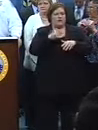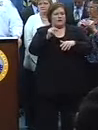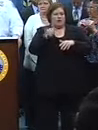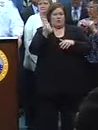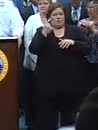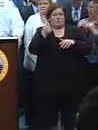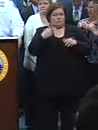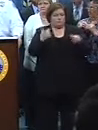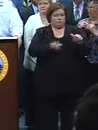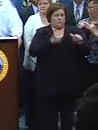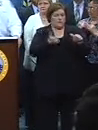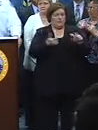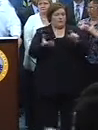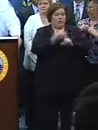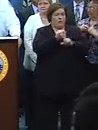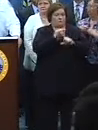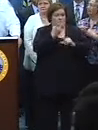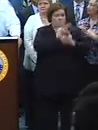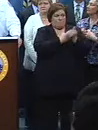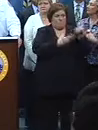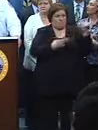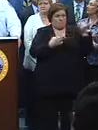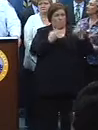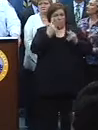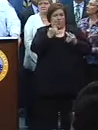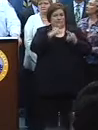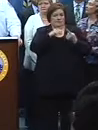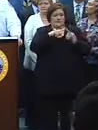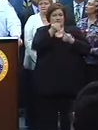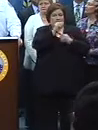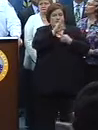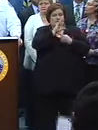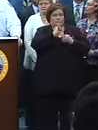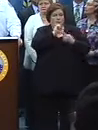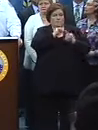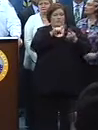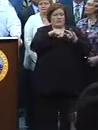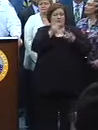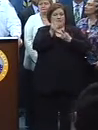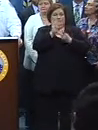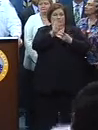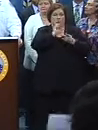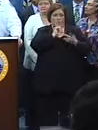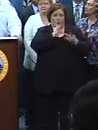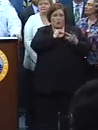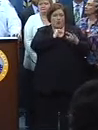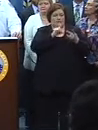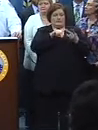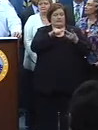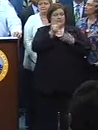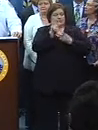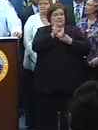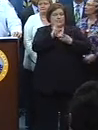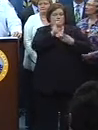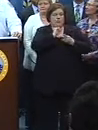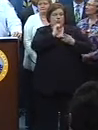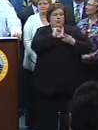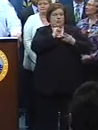gave chase, they caught both of these young men. One of them was a 17-year-old. One of them was a 16-year-old. The 16-year-old,